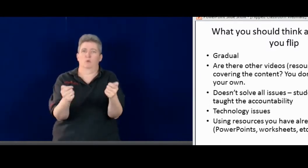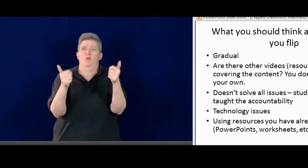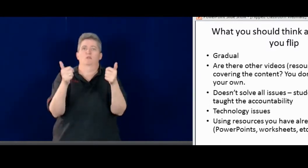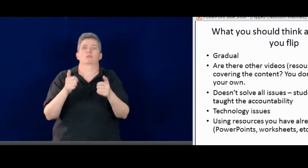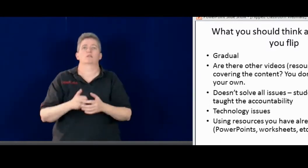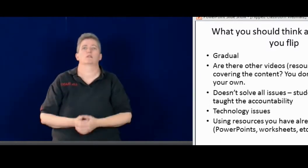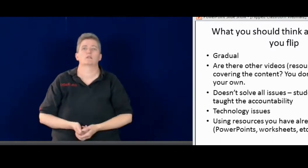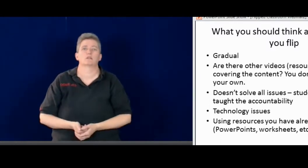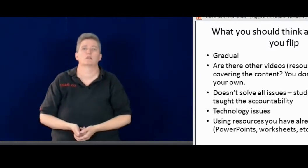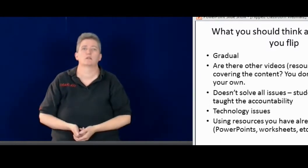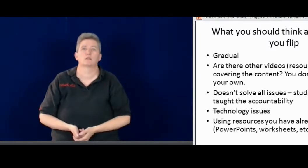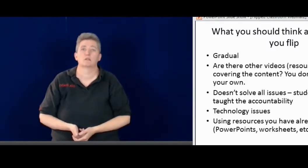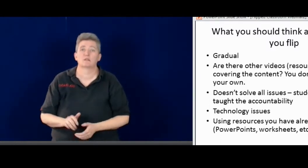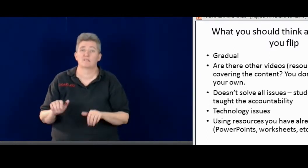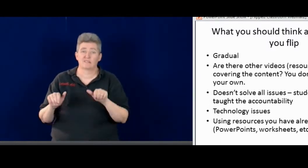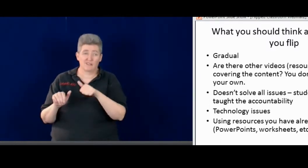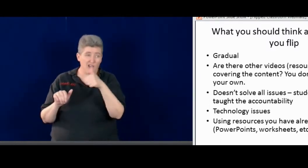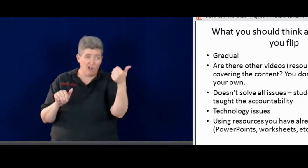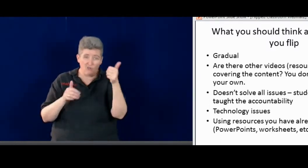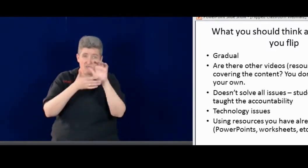gradual process. Start slow.